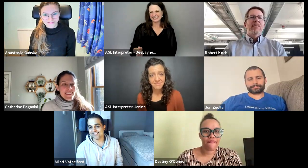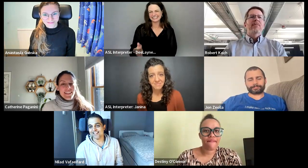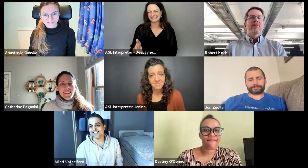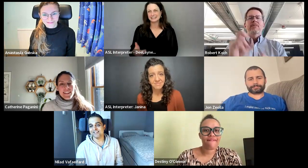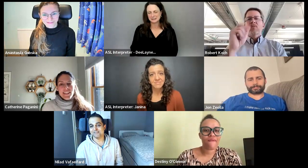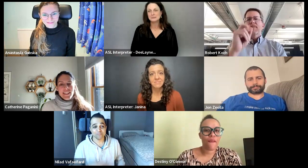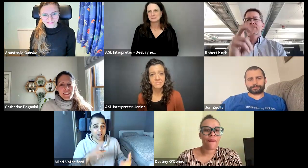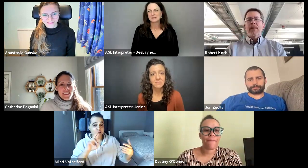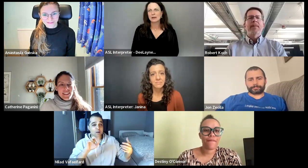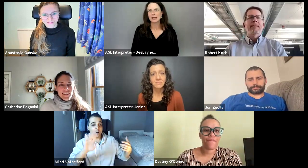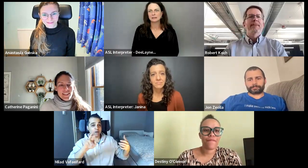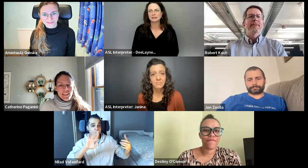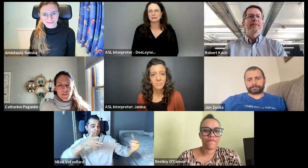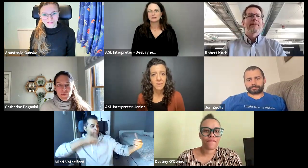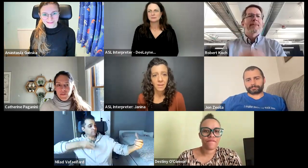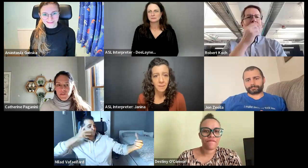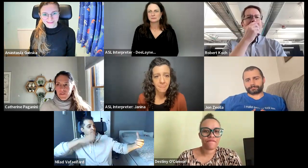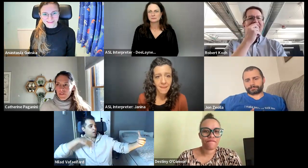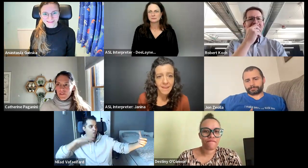Yeah. Okay.